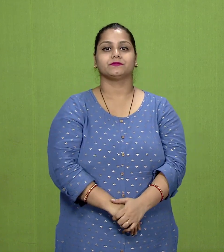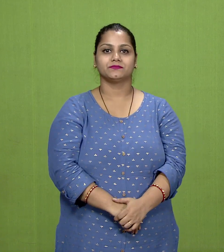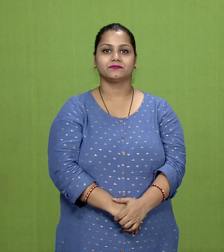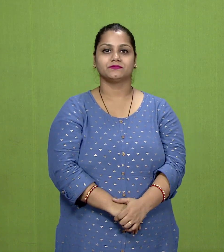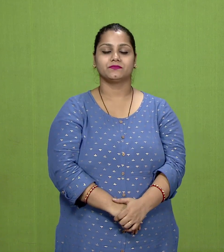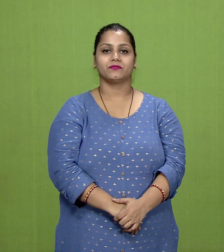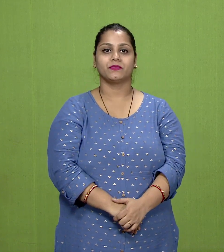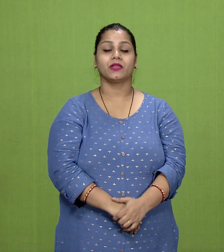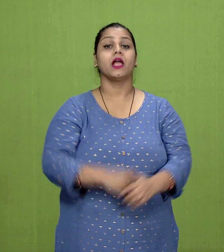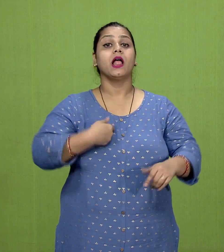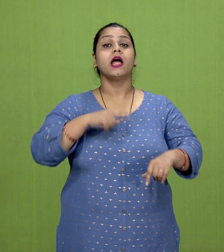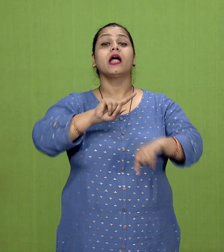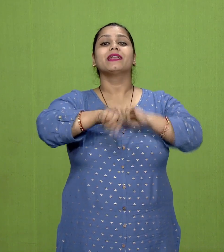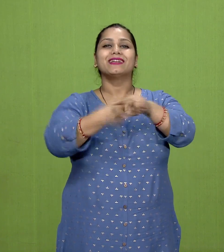the post Vedic age